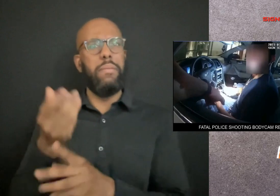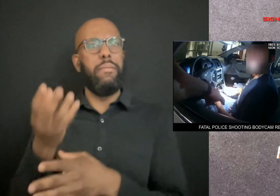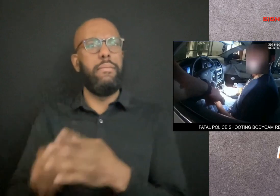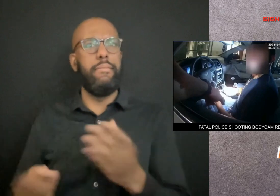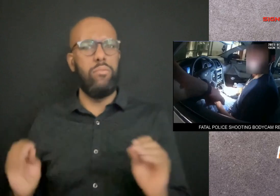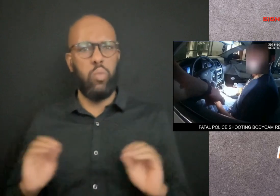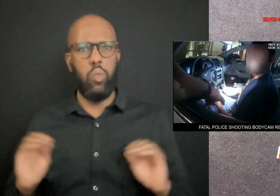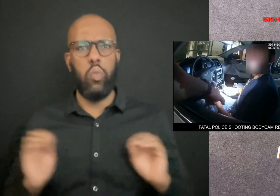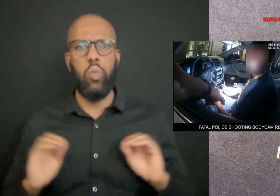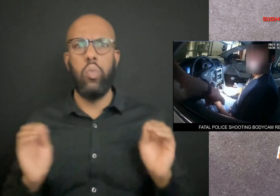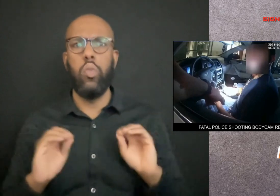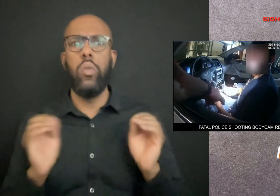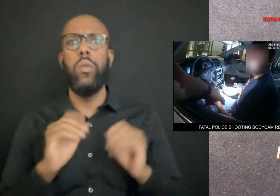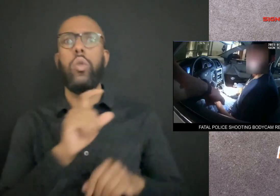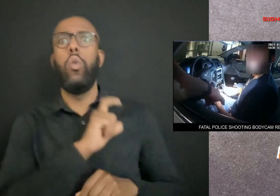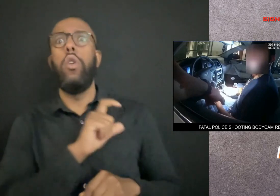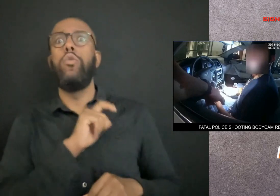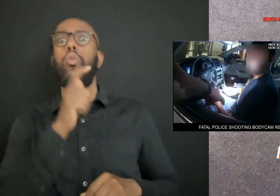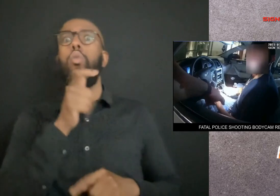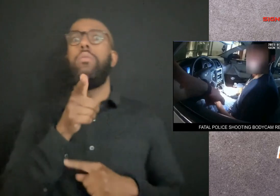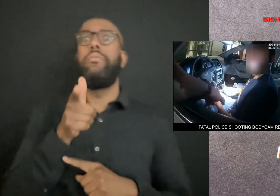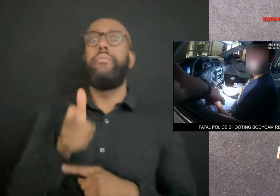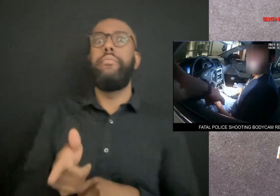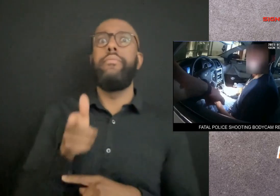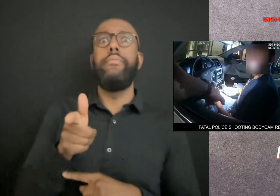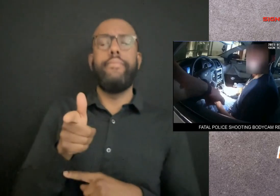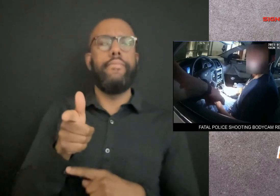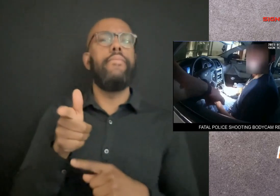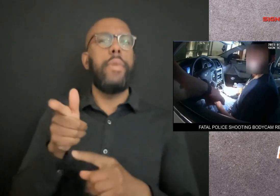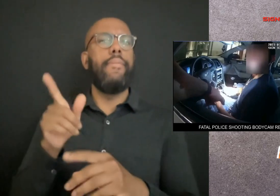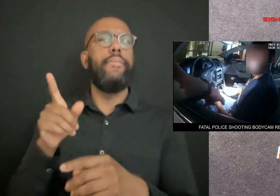The officer who shot Diaz has been placed on administrative leave.